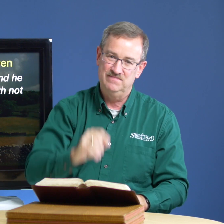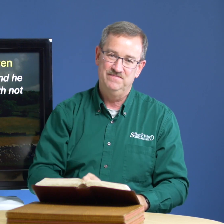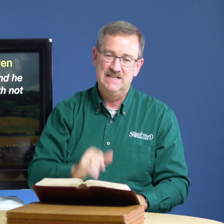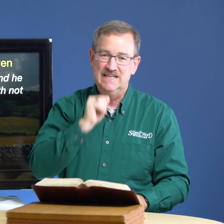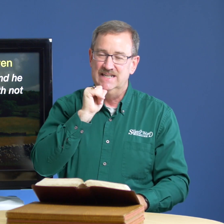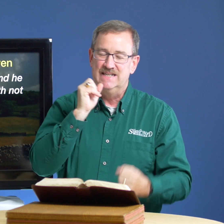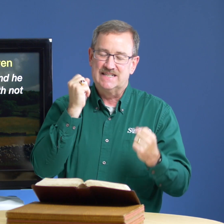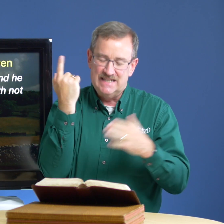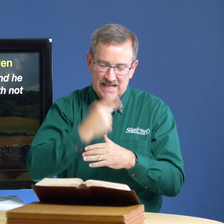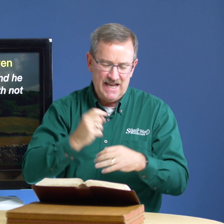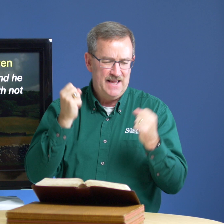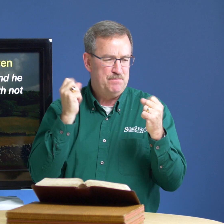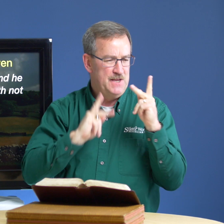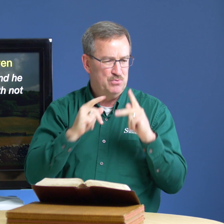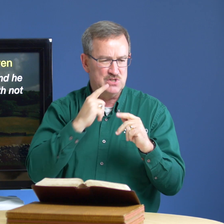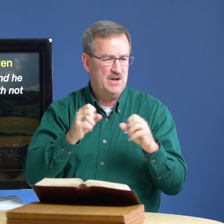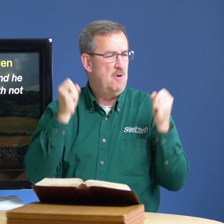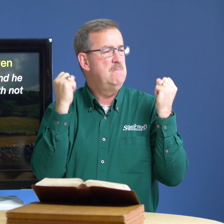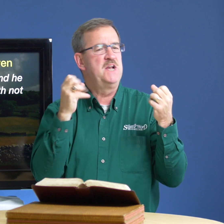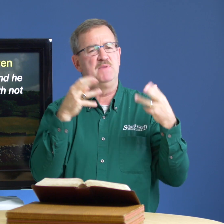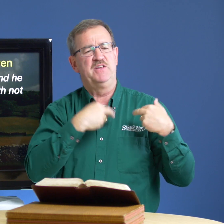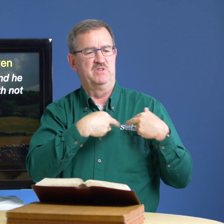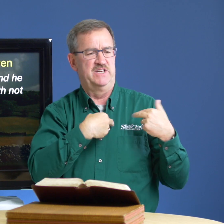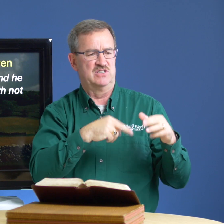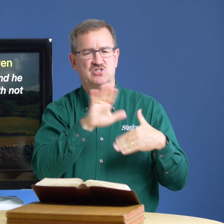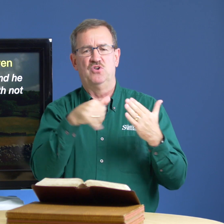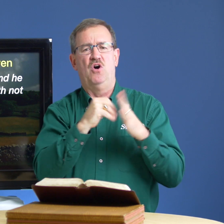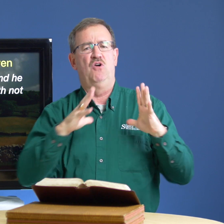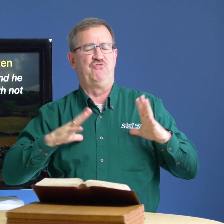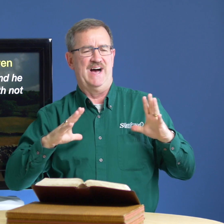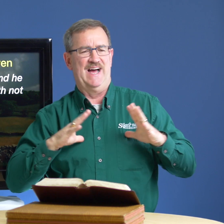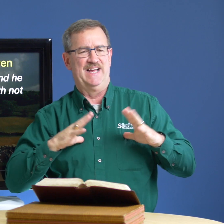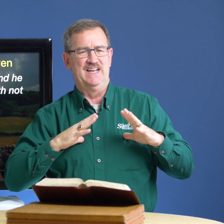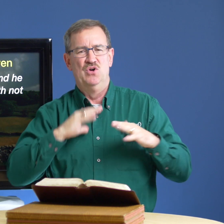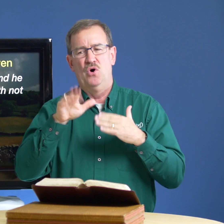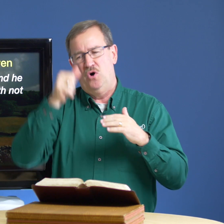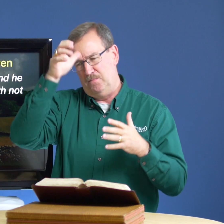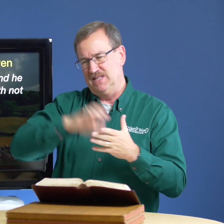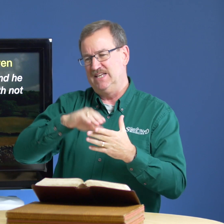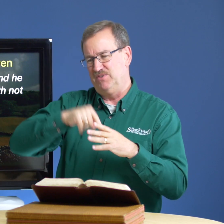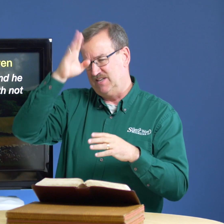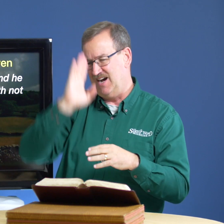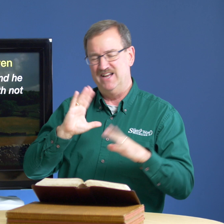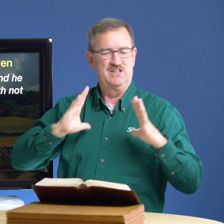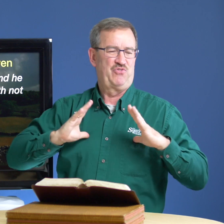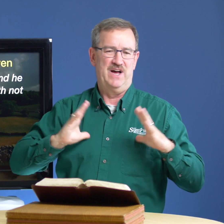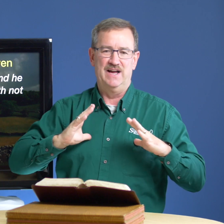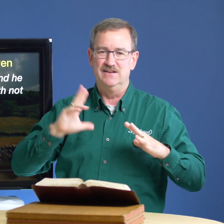today people say oh many many religions they're all fine all believe in god it's fine